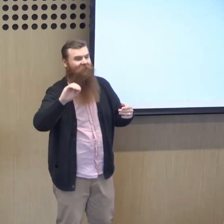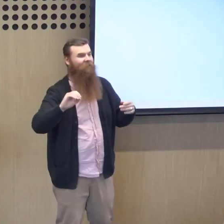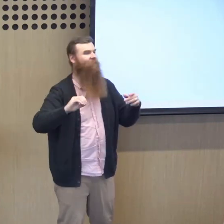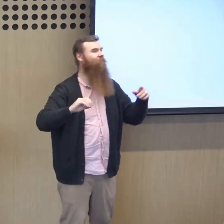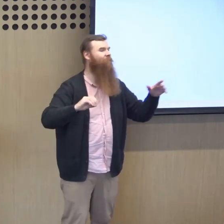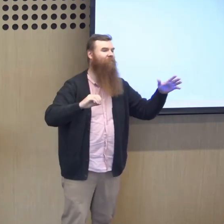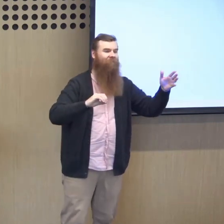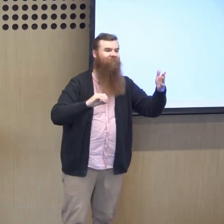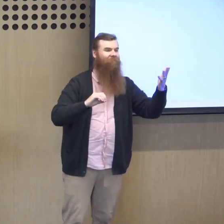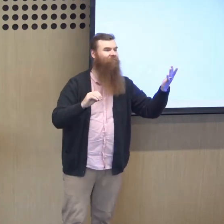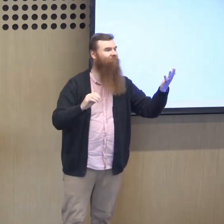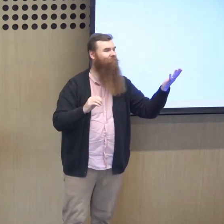80%.